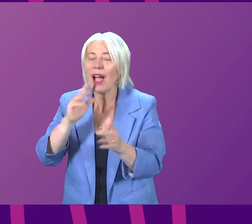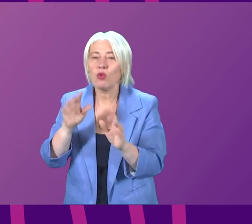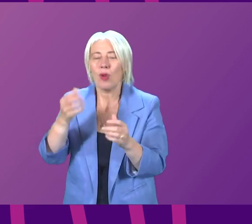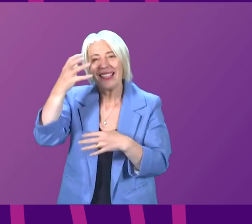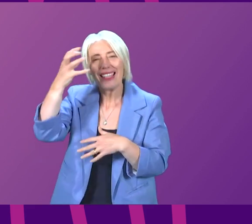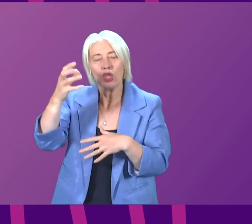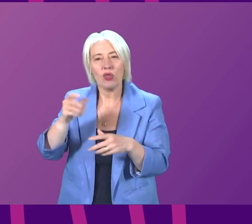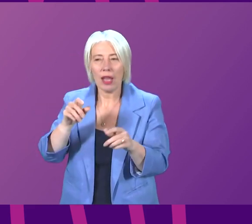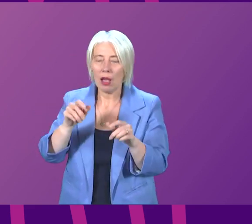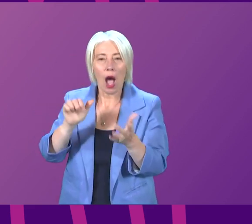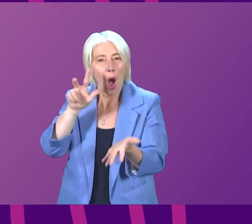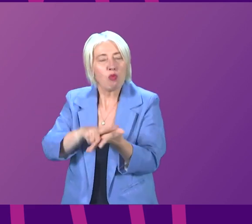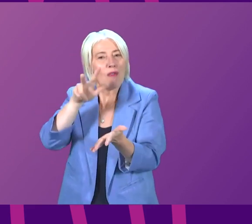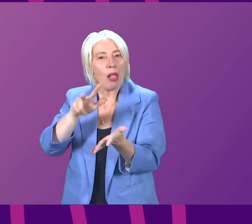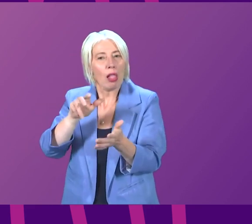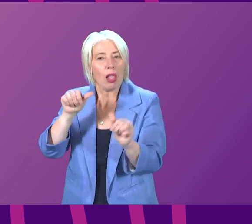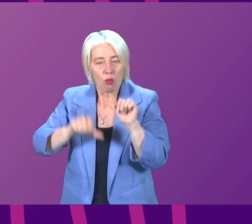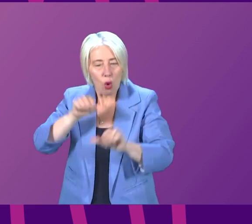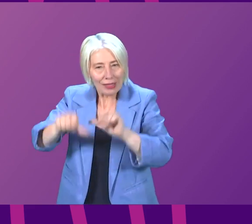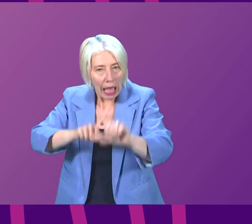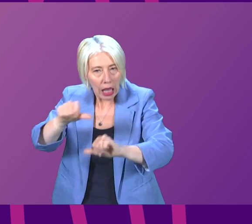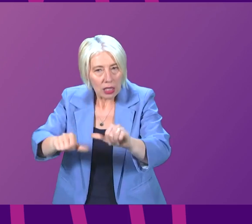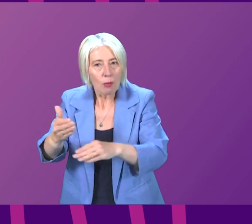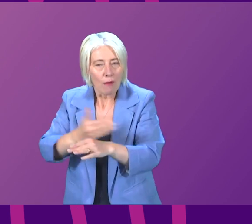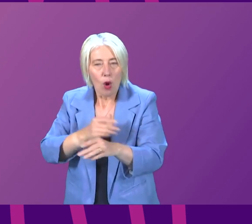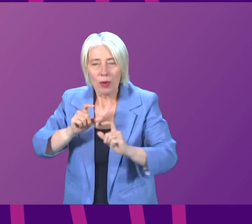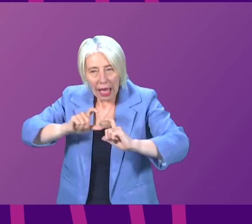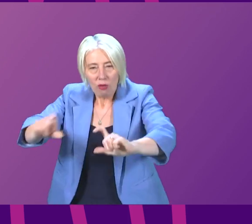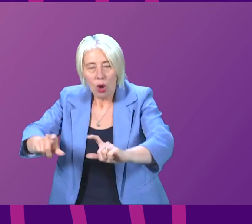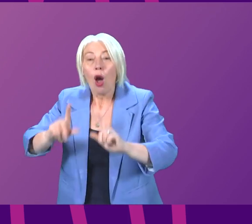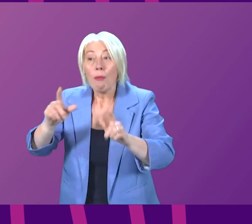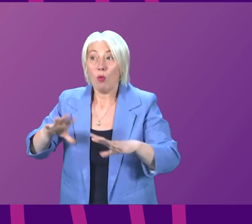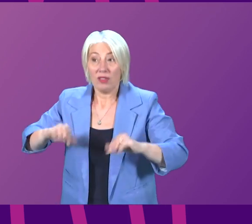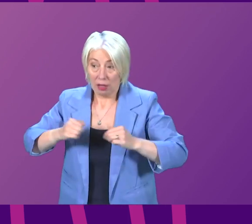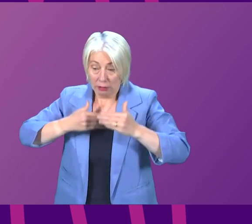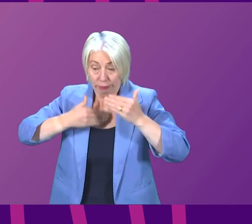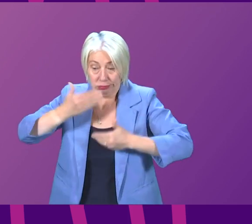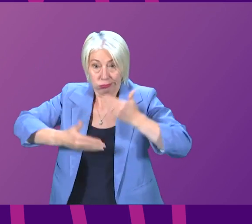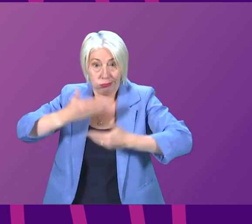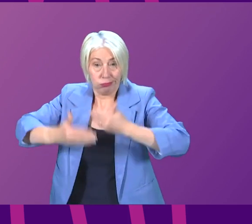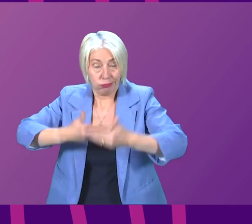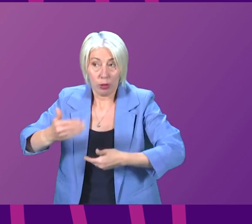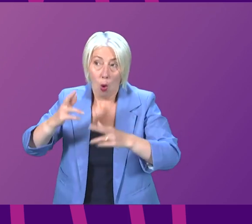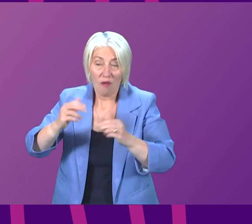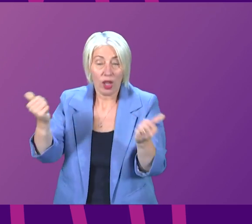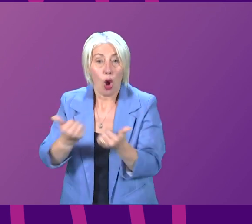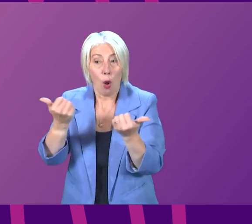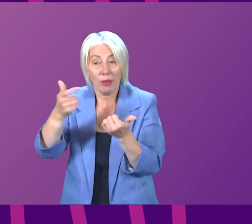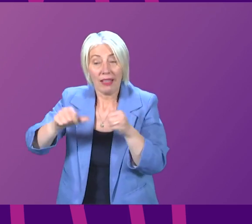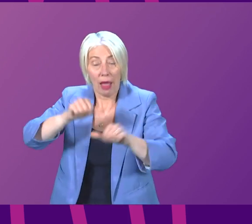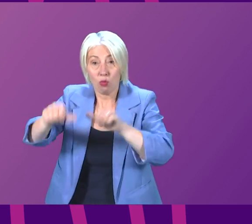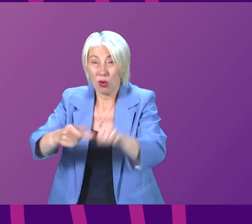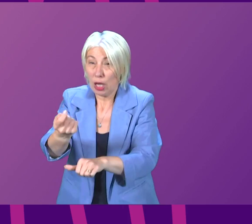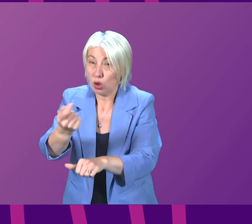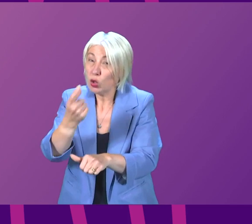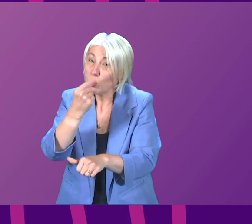setting a firm programme for delivery however we are continuing to progress at the preparation stages with a view to completing that process as quickly